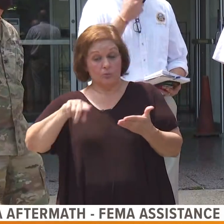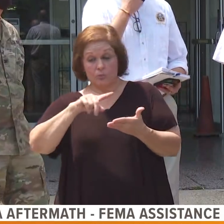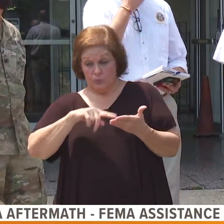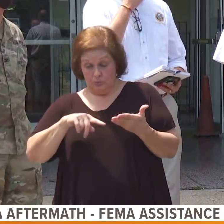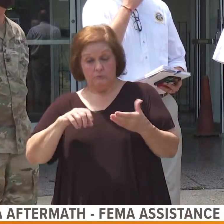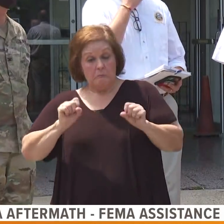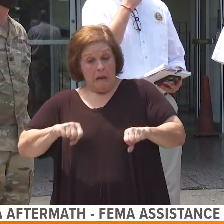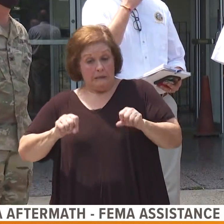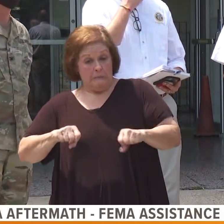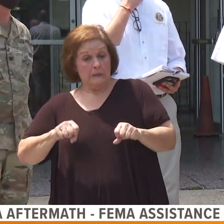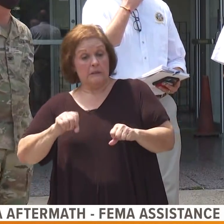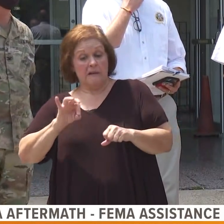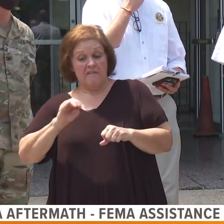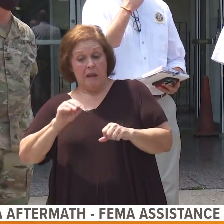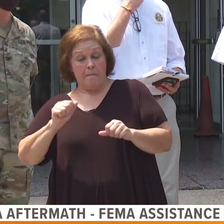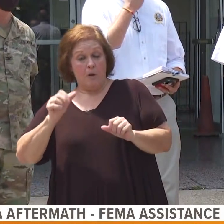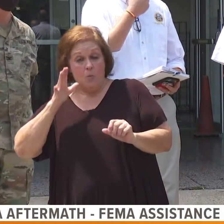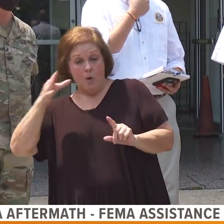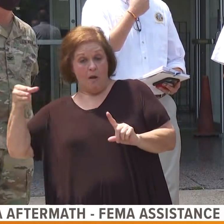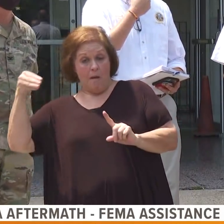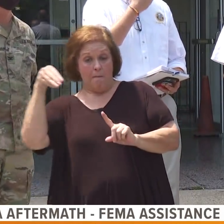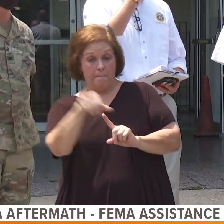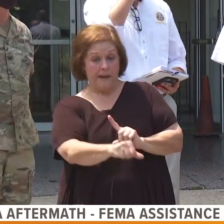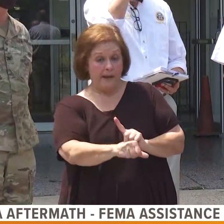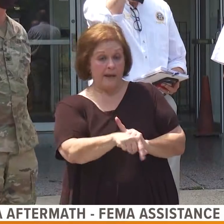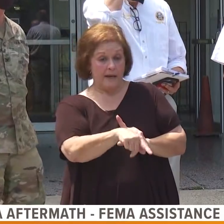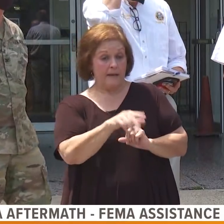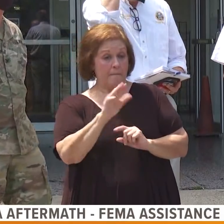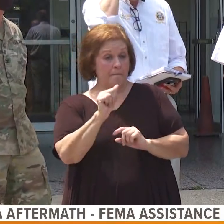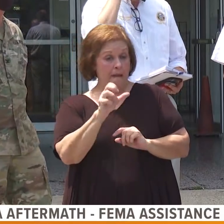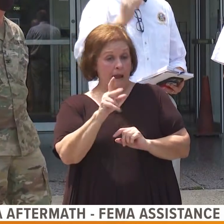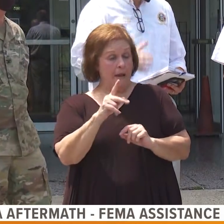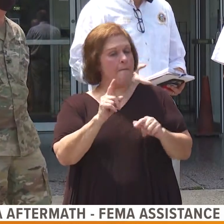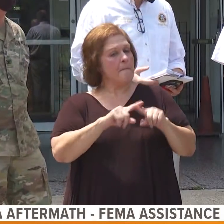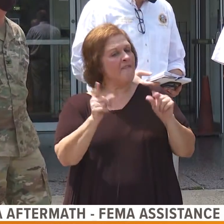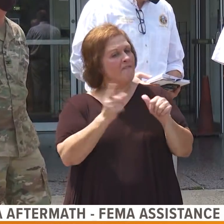reimbursement under FEMA's program once we review your application.